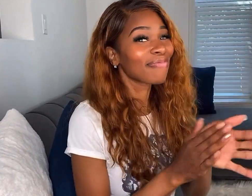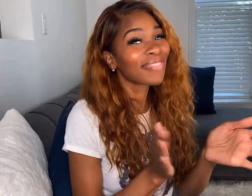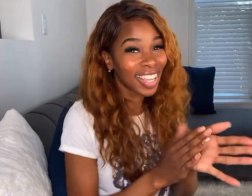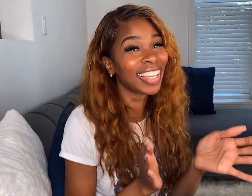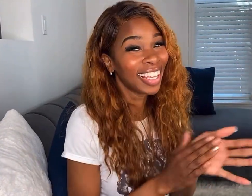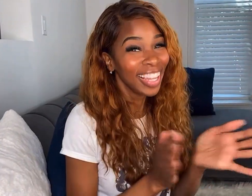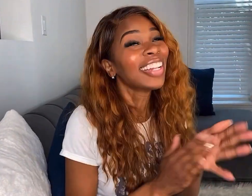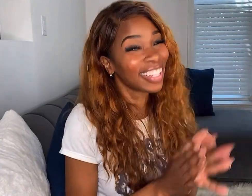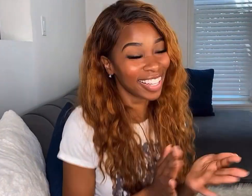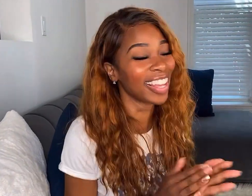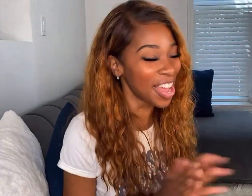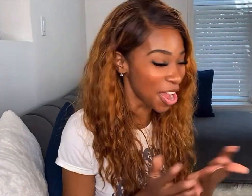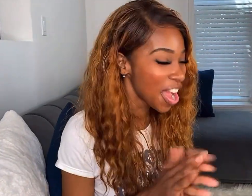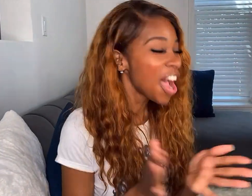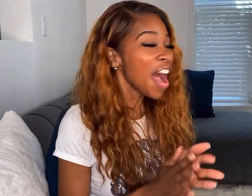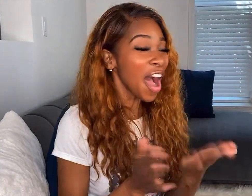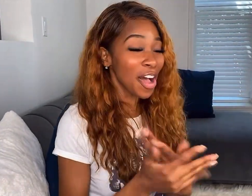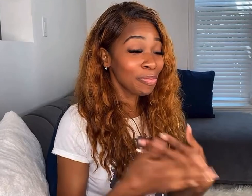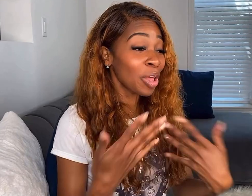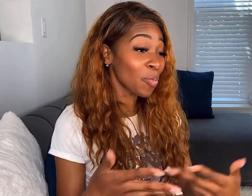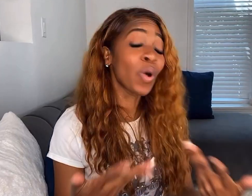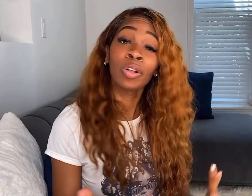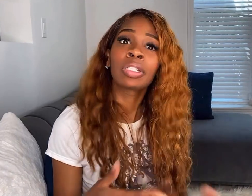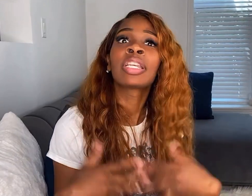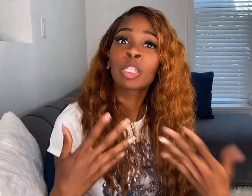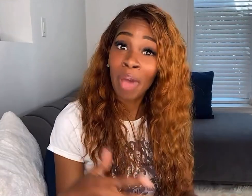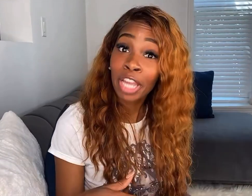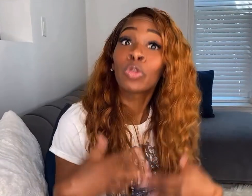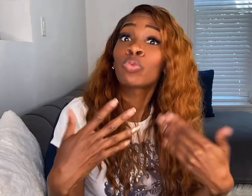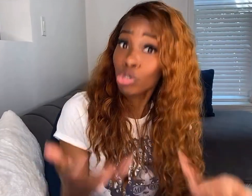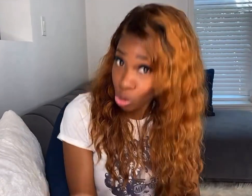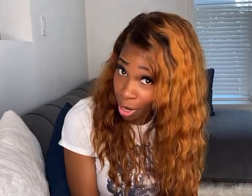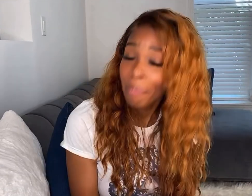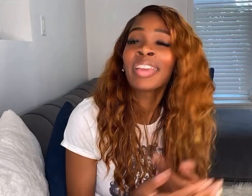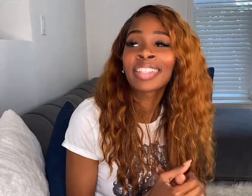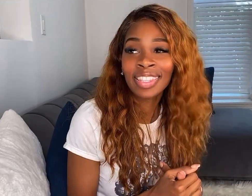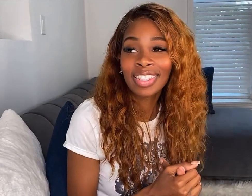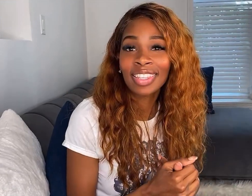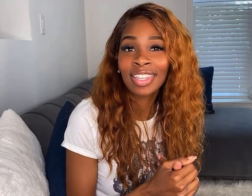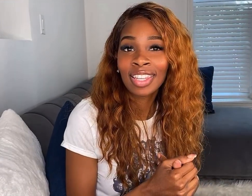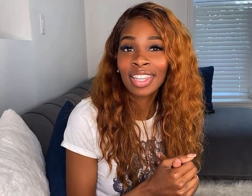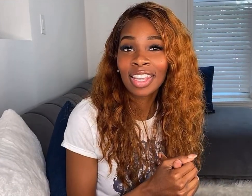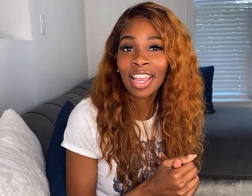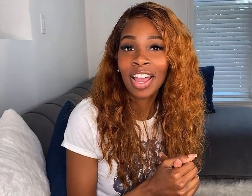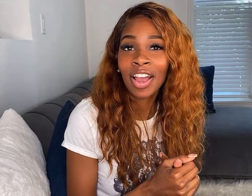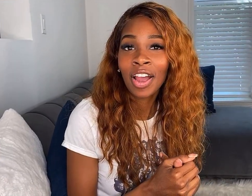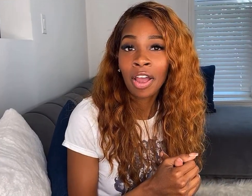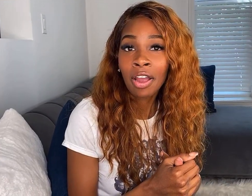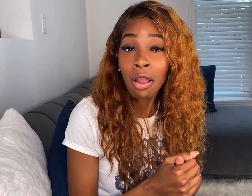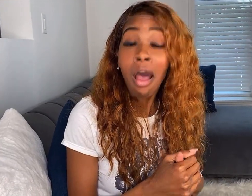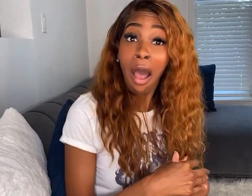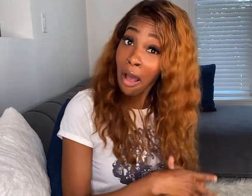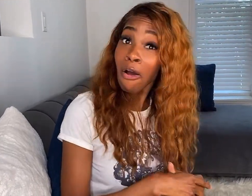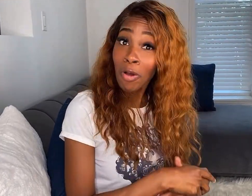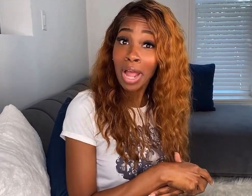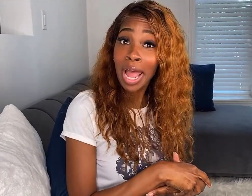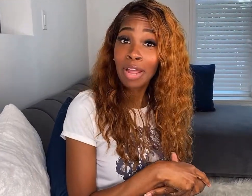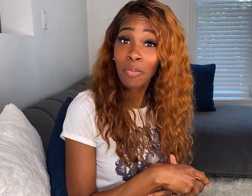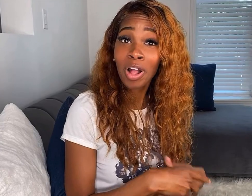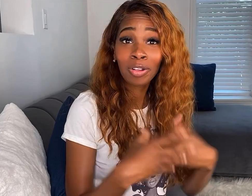Thank you. Um, well, despite you tripping. Oh, no, that was for sure. That was a little extra. Oh, okay. Well,